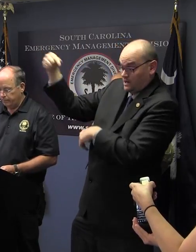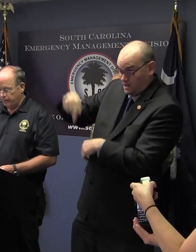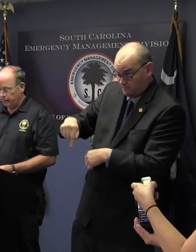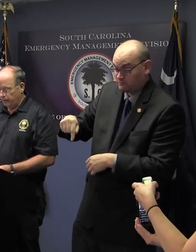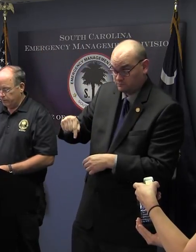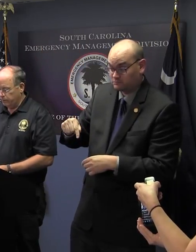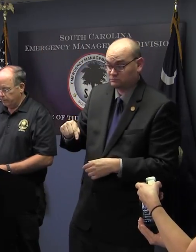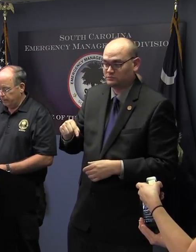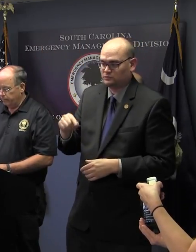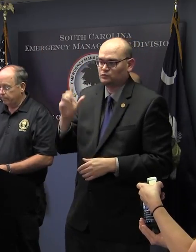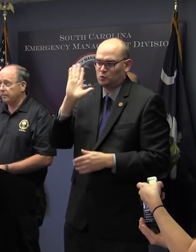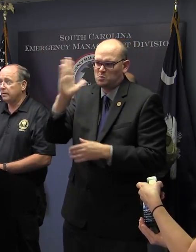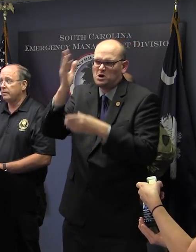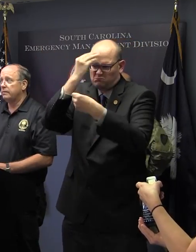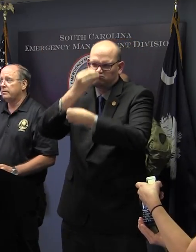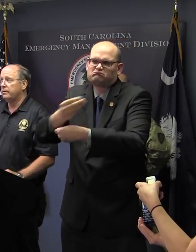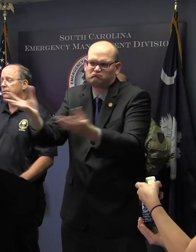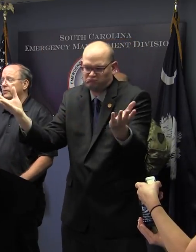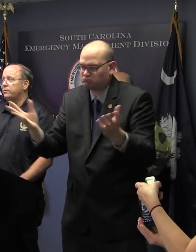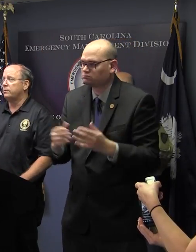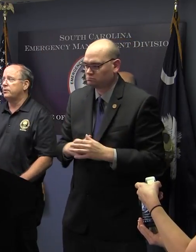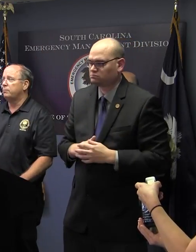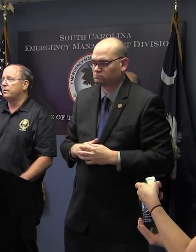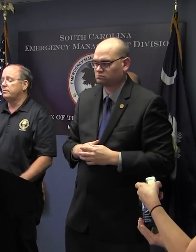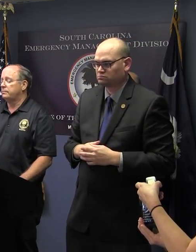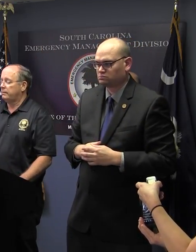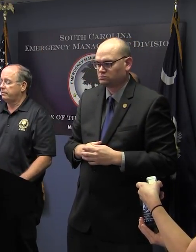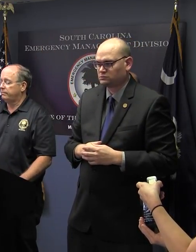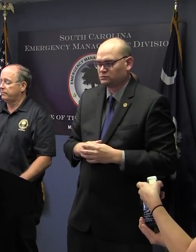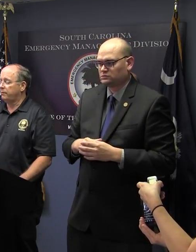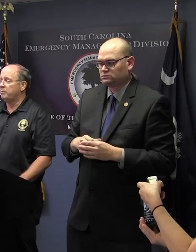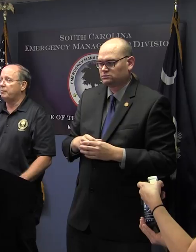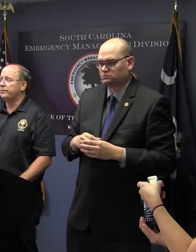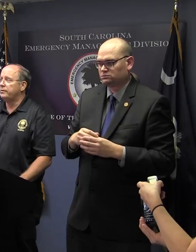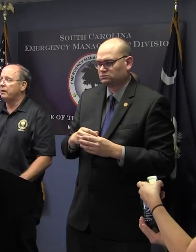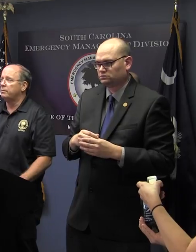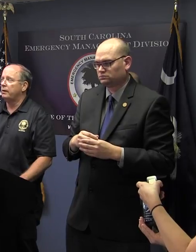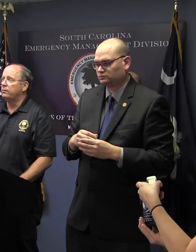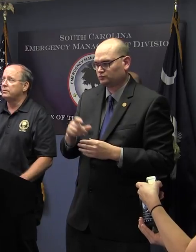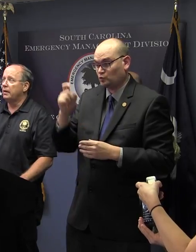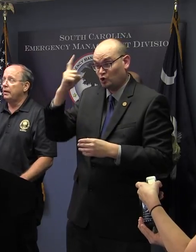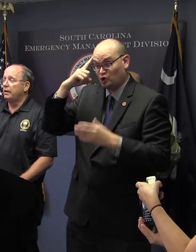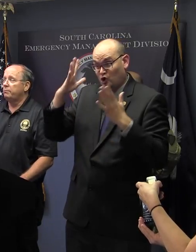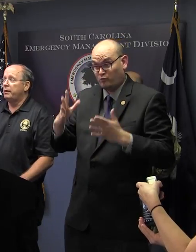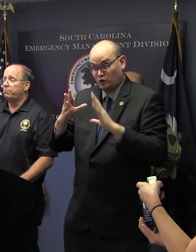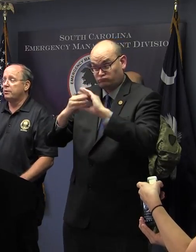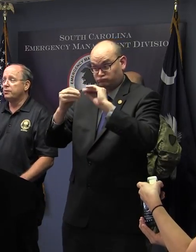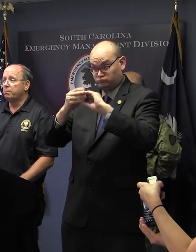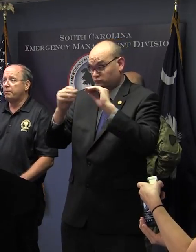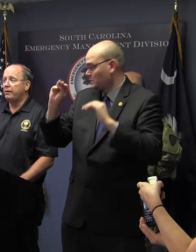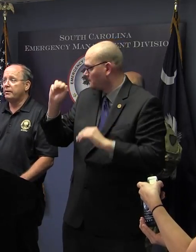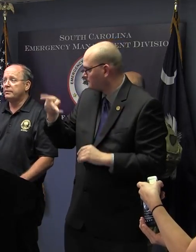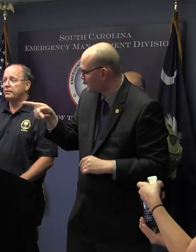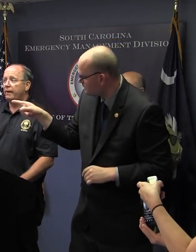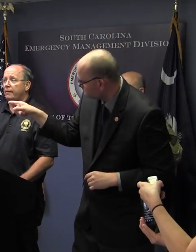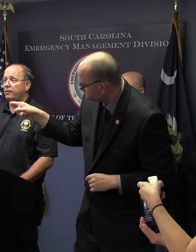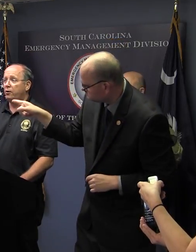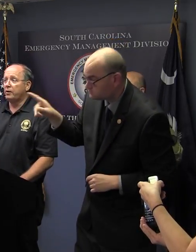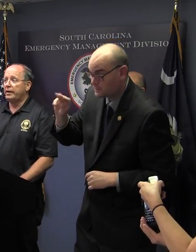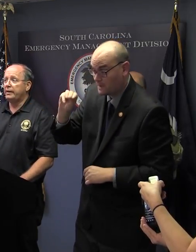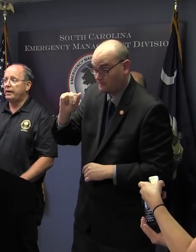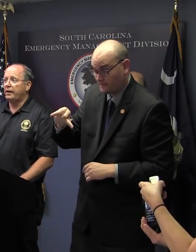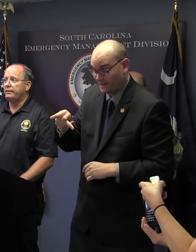also in kind of in relation to what Governor McMaster talked about was personal preparedness,